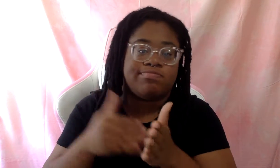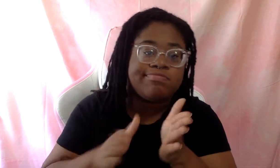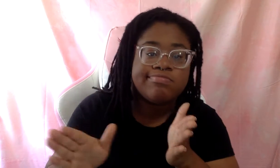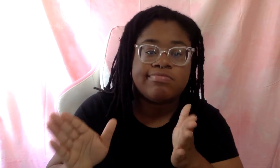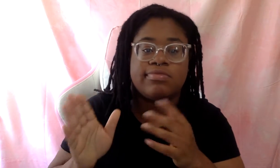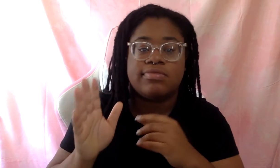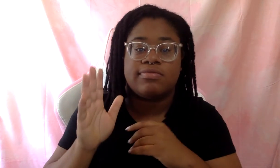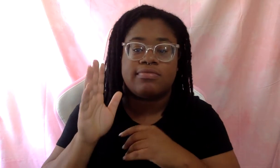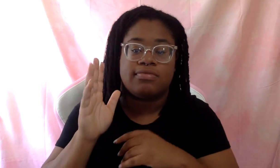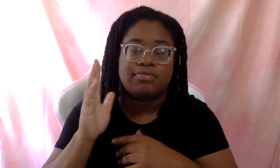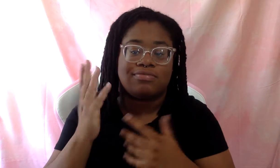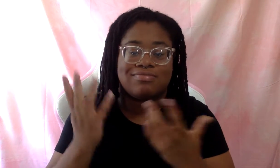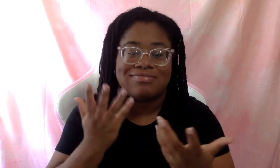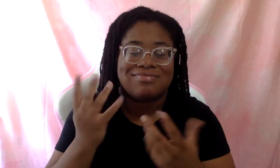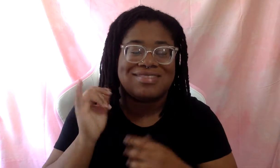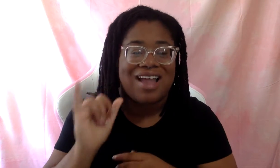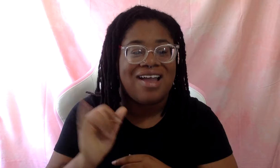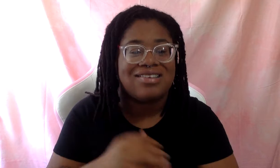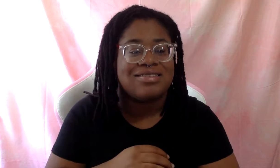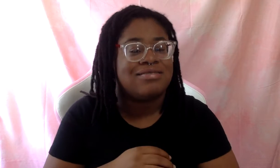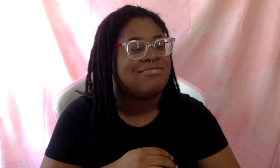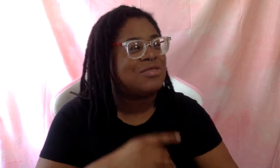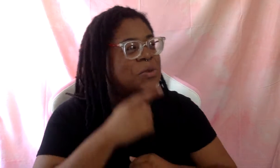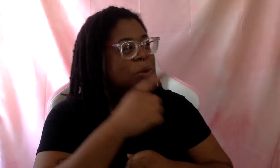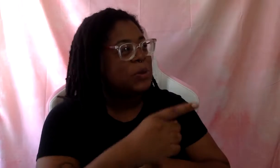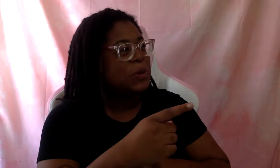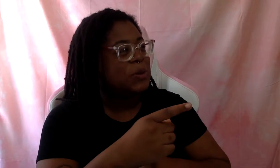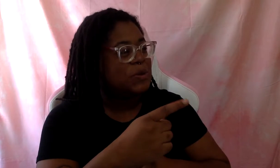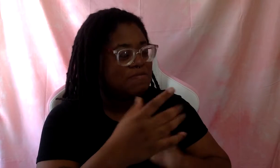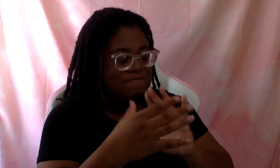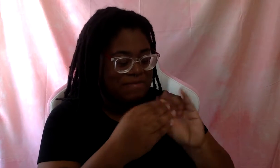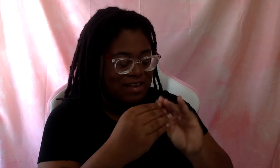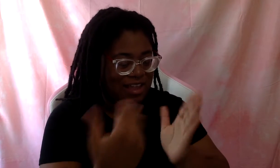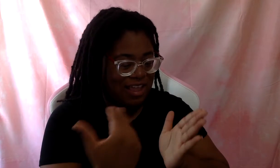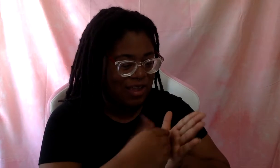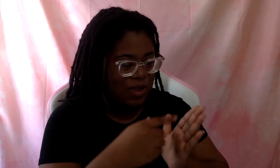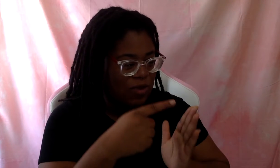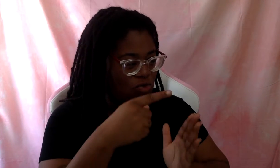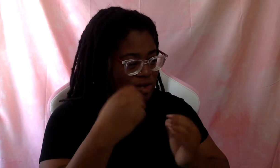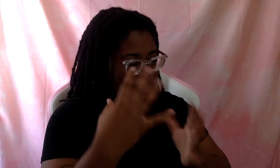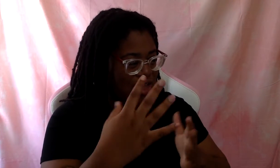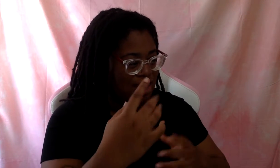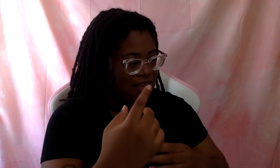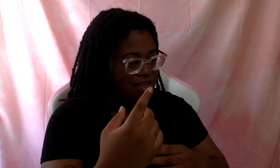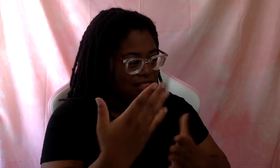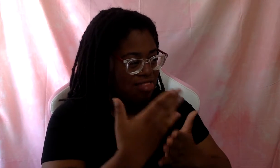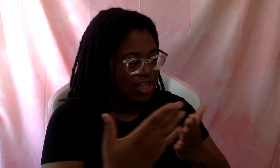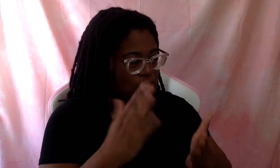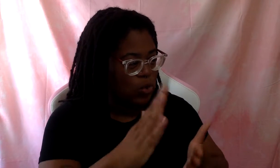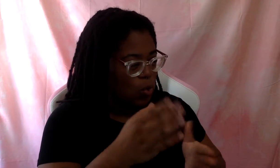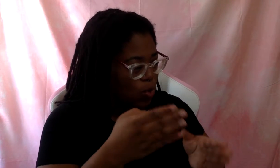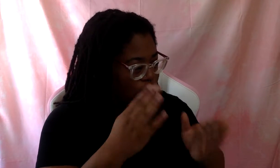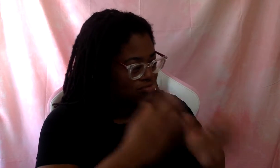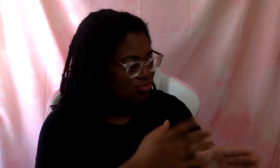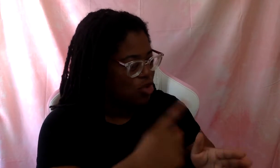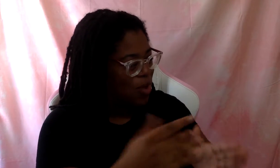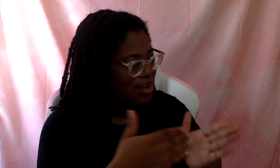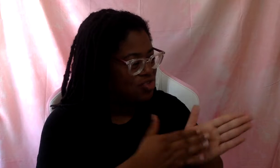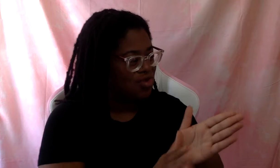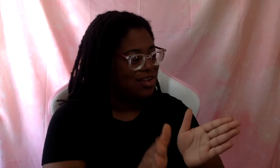Pointed in my direction that I had to, um, deflect. There are so many times when people are pointed in our direction and